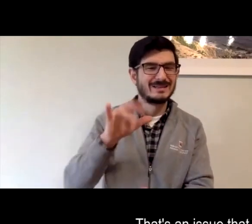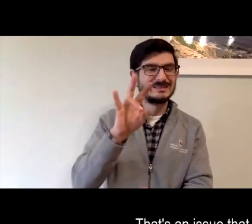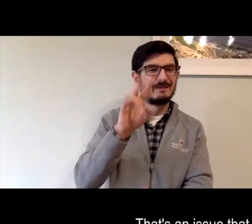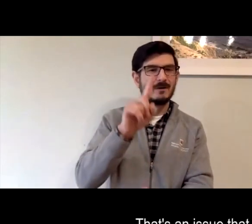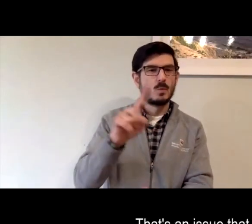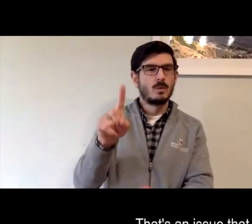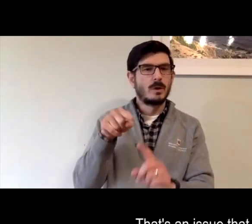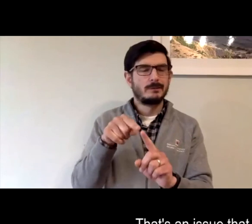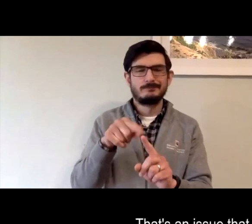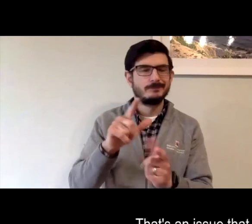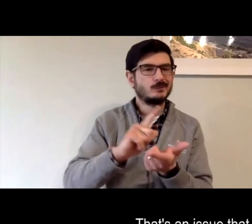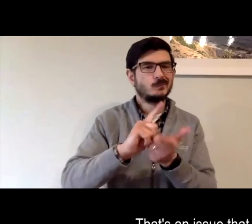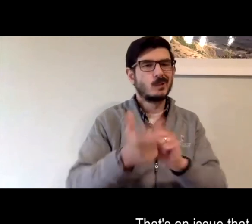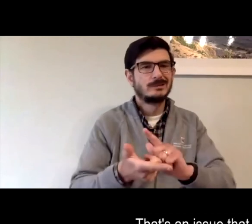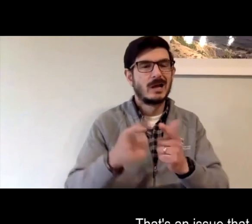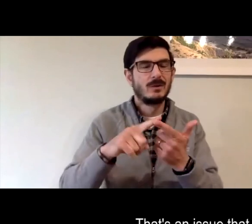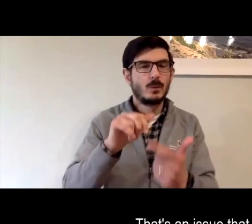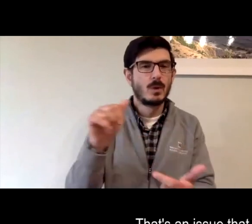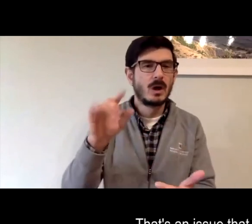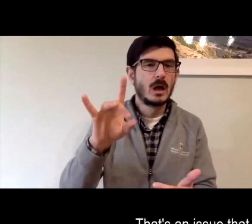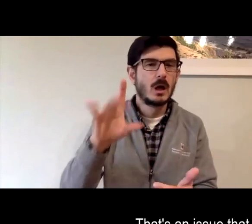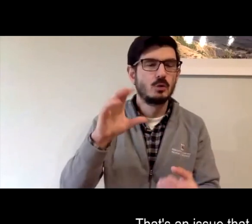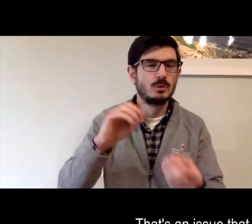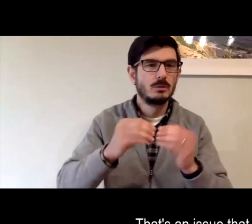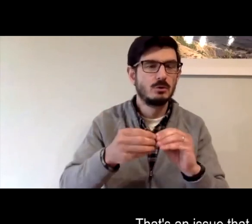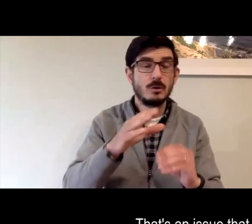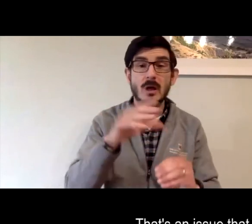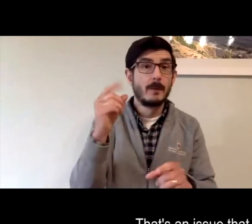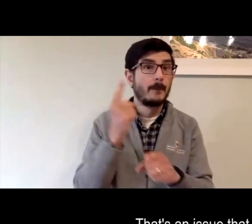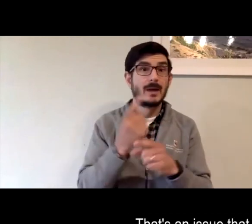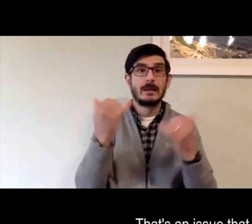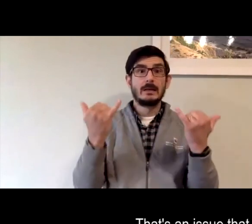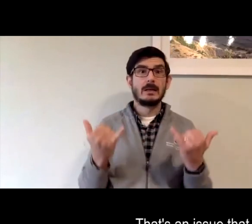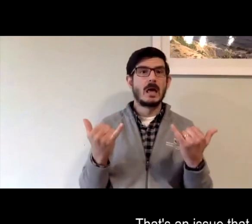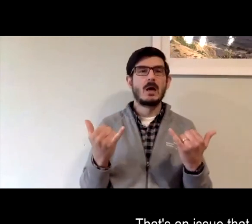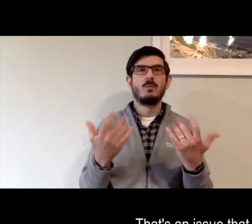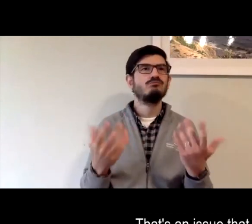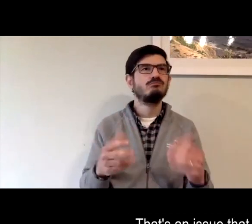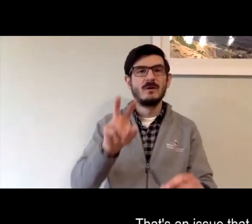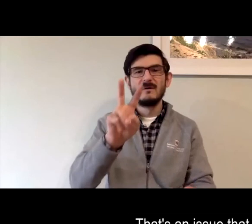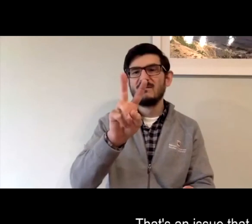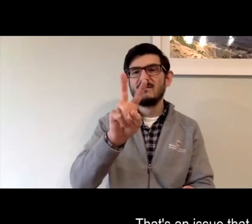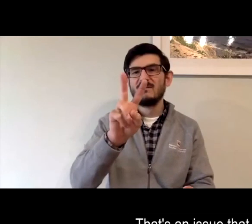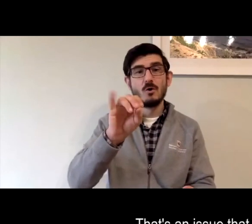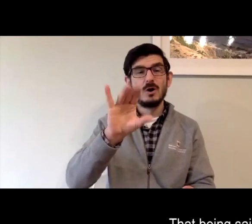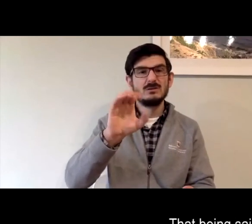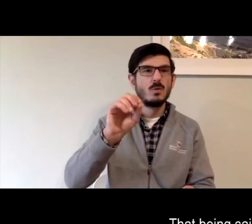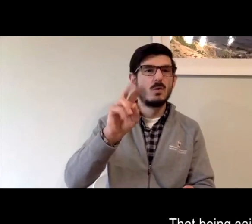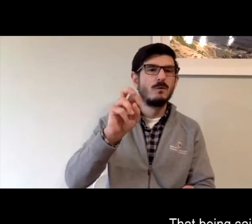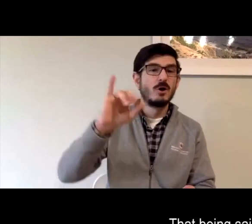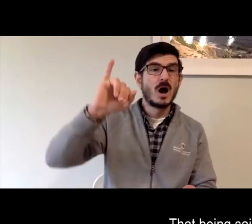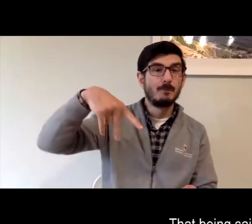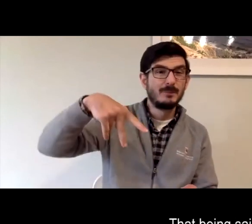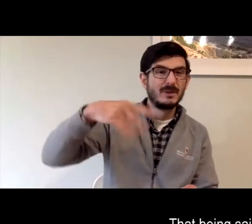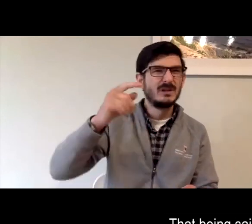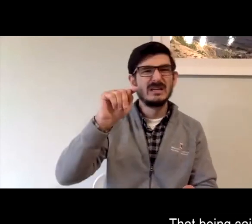had historically with 7-1-1 making the translation to the 800 number. That being